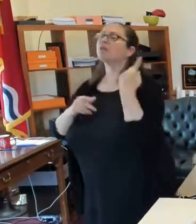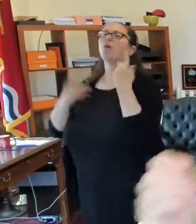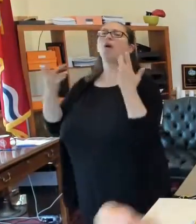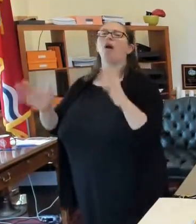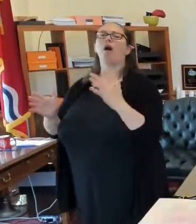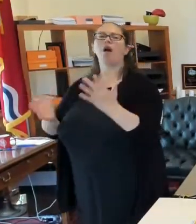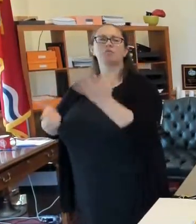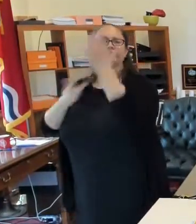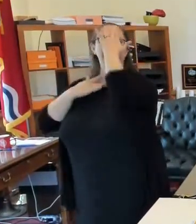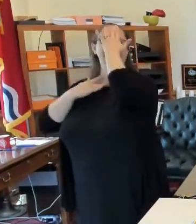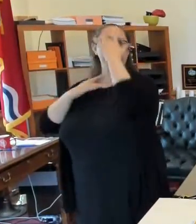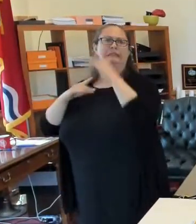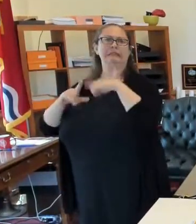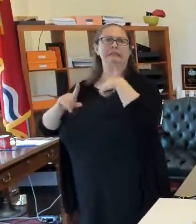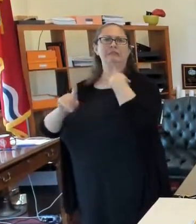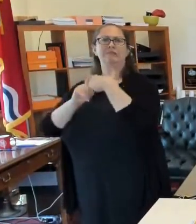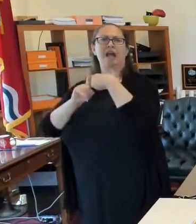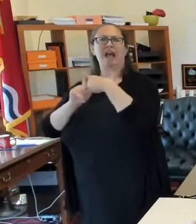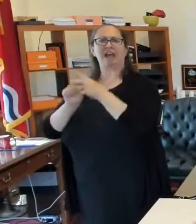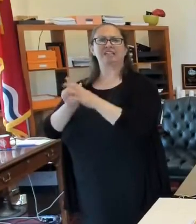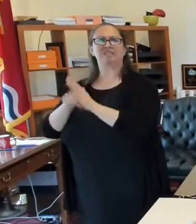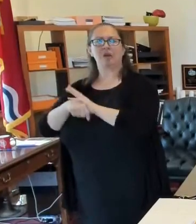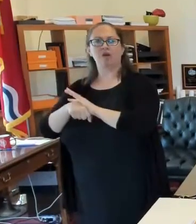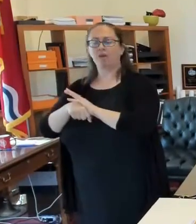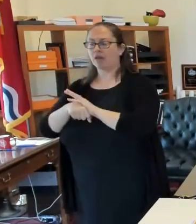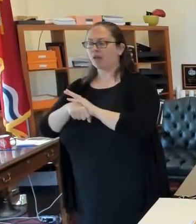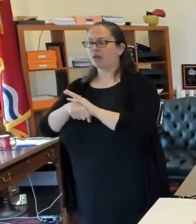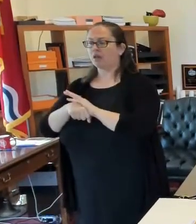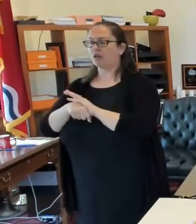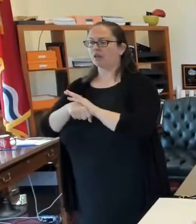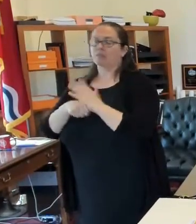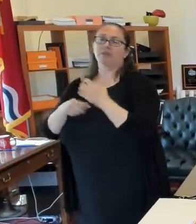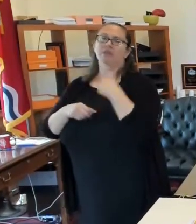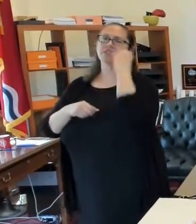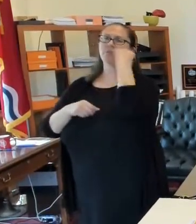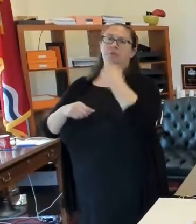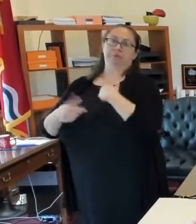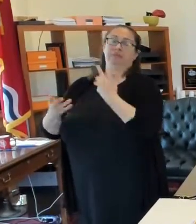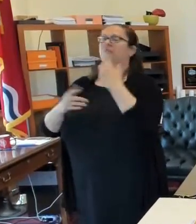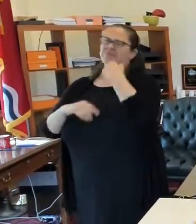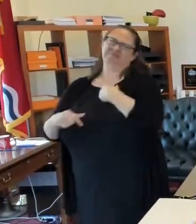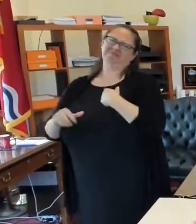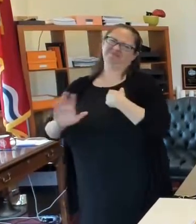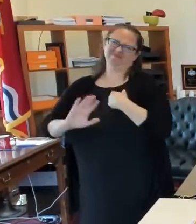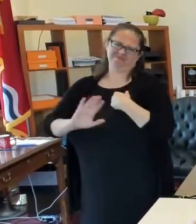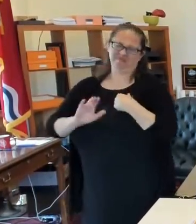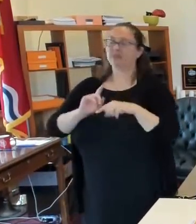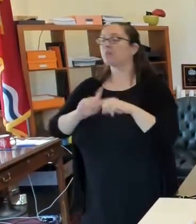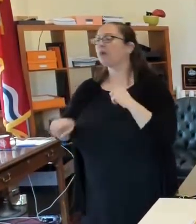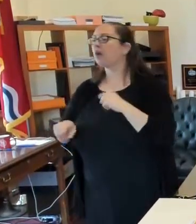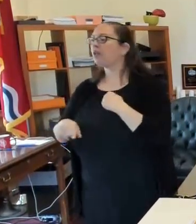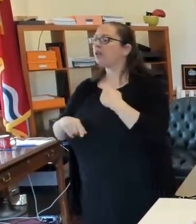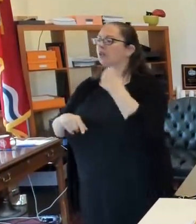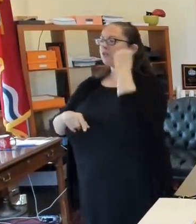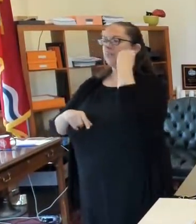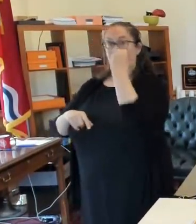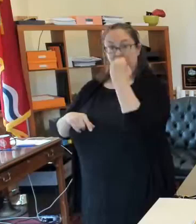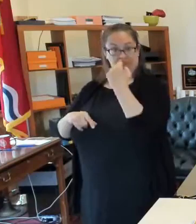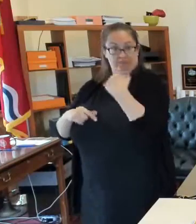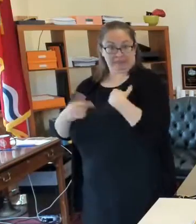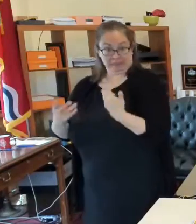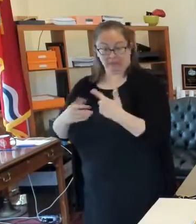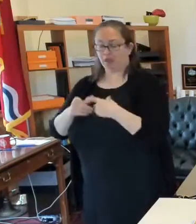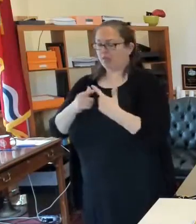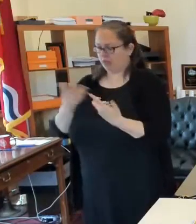then they're going to, you know, ask me if I were the one positive. I'm not, by the way. But if I were, they would then ask me, well, who have you been with for